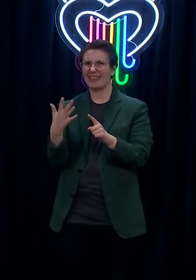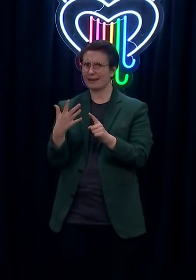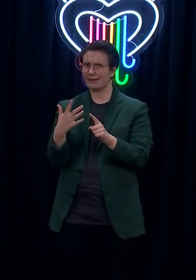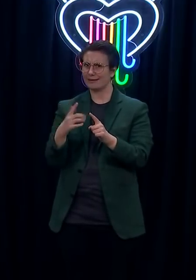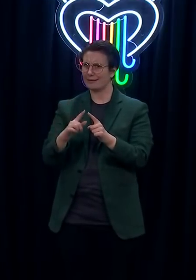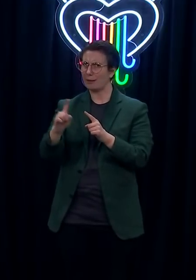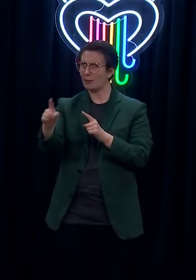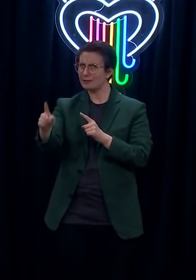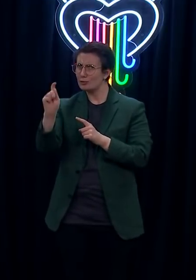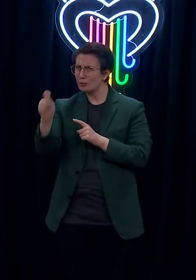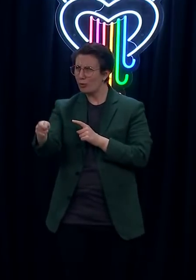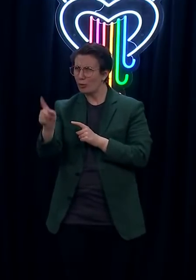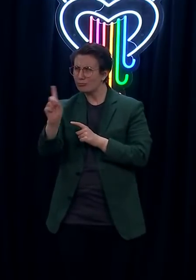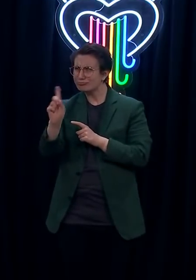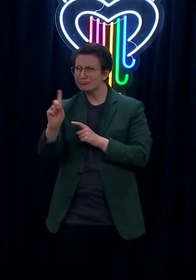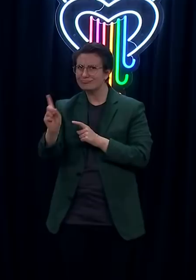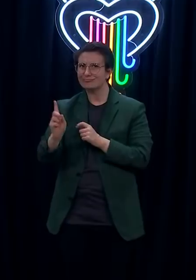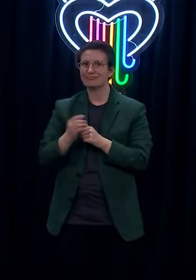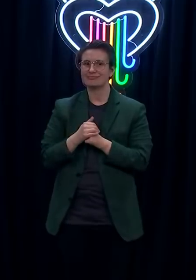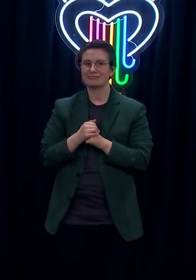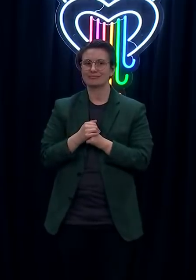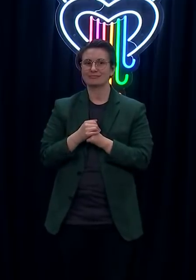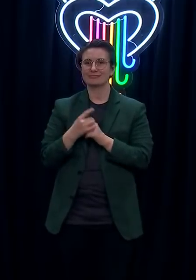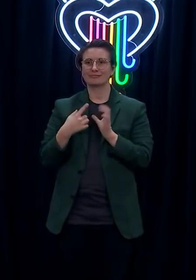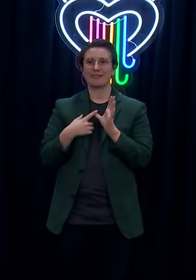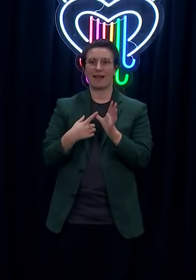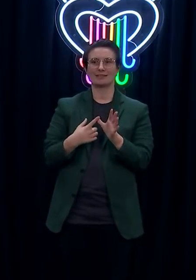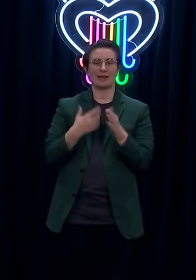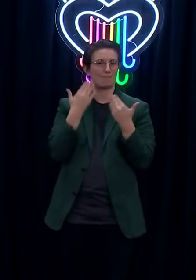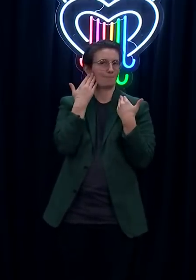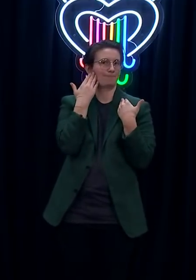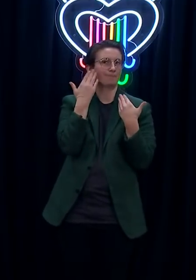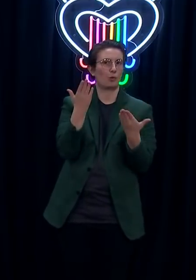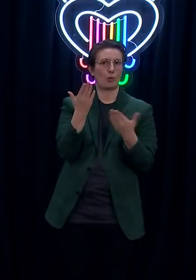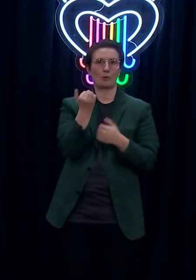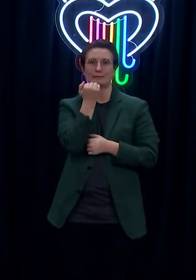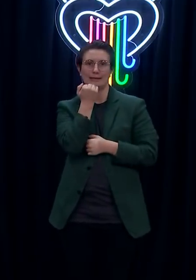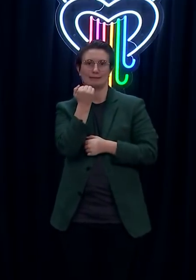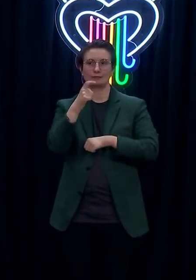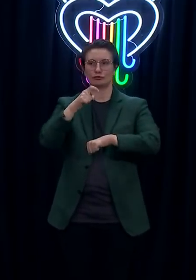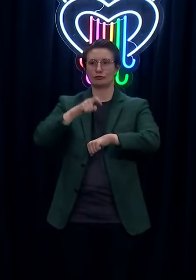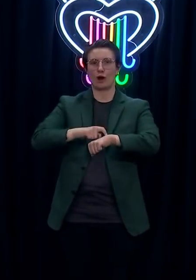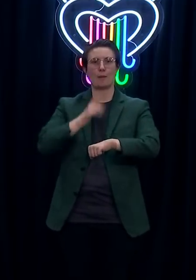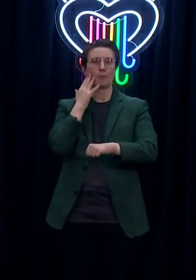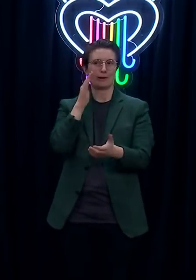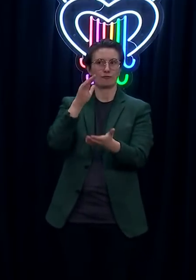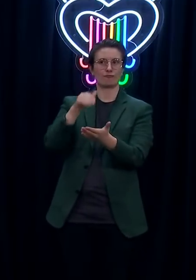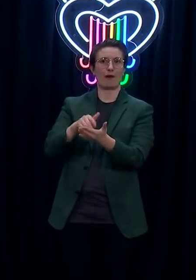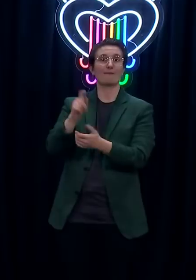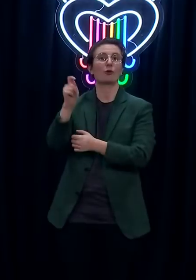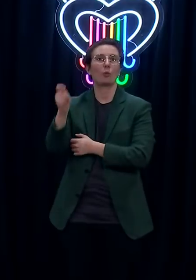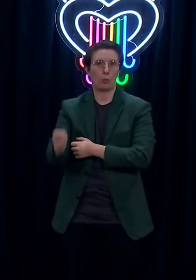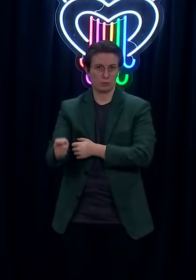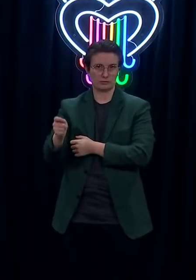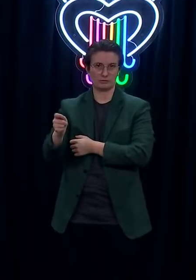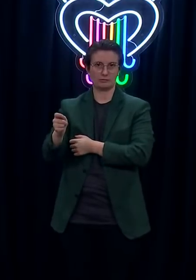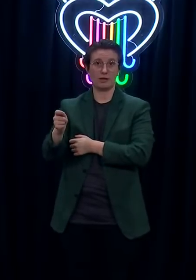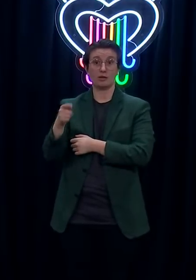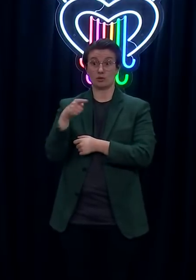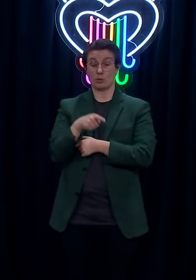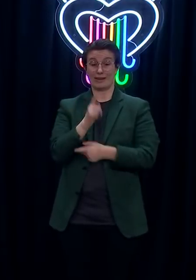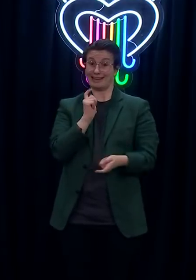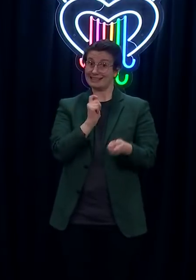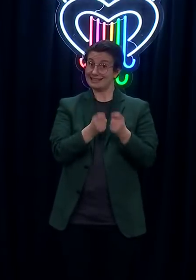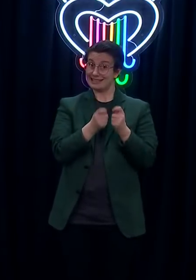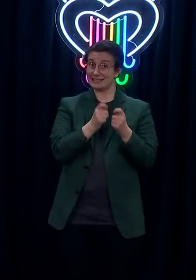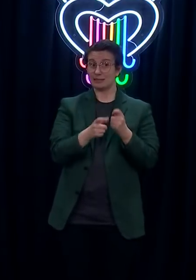when they, I don't have the dates and times of when they appeared. But keep in mind, this wasn't an individual that was tested because there were any concerns. They were